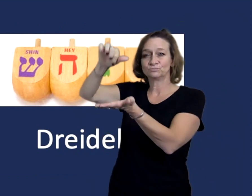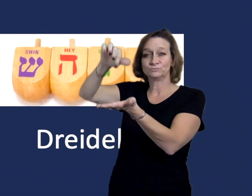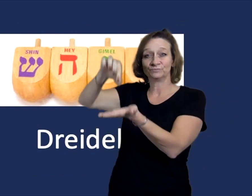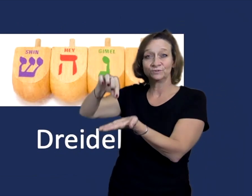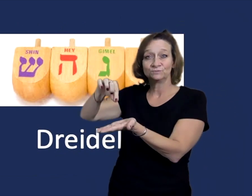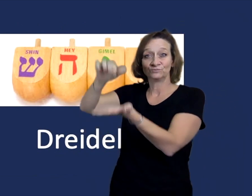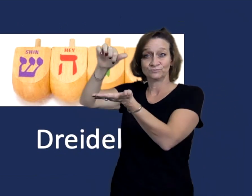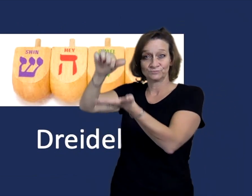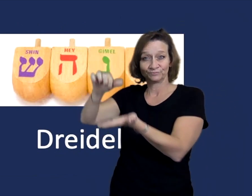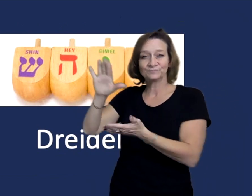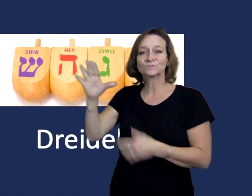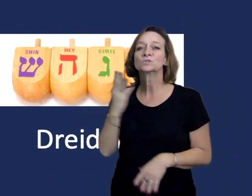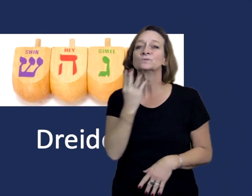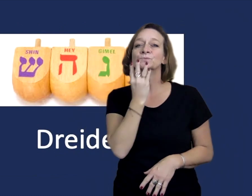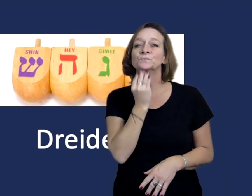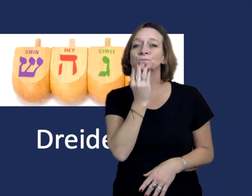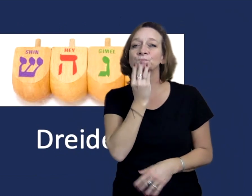A Jewish game